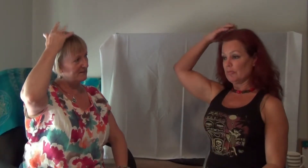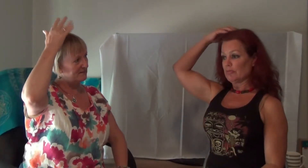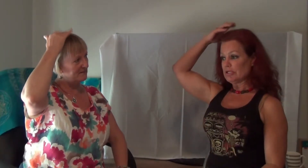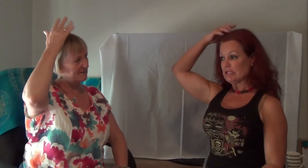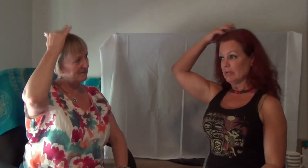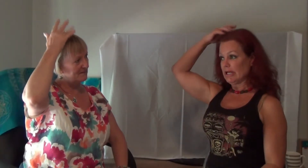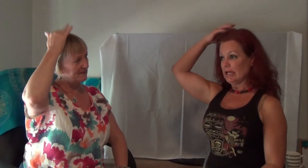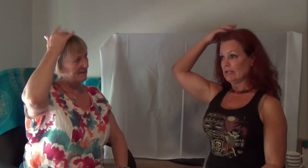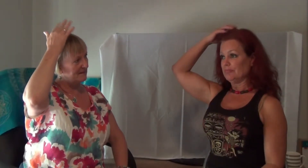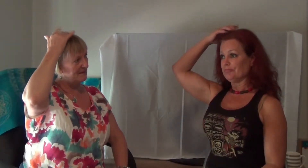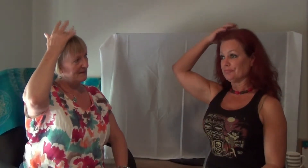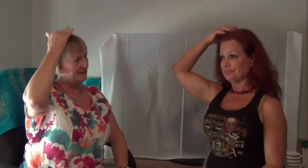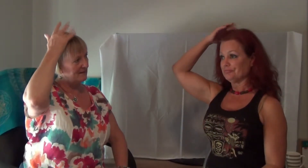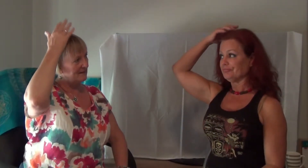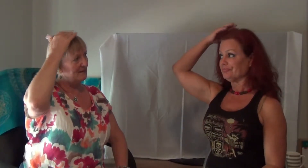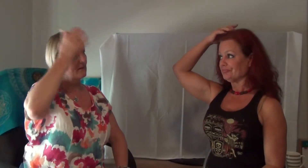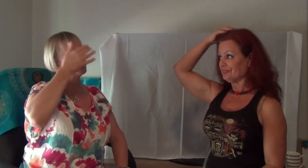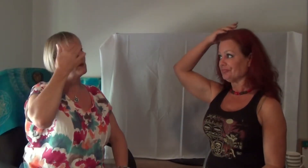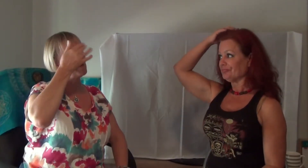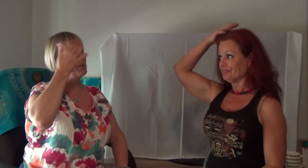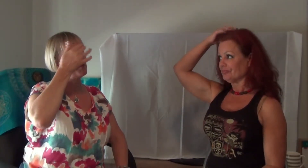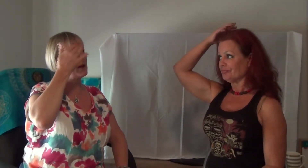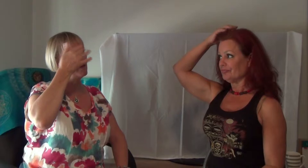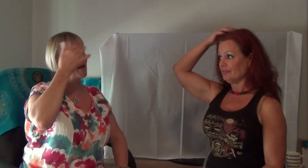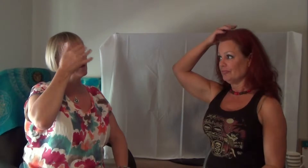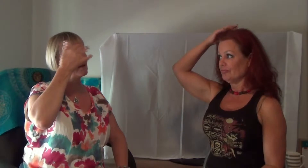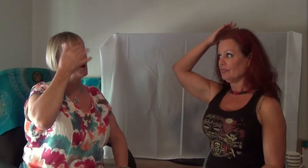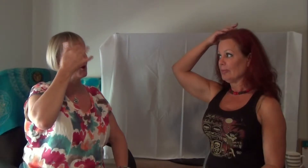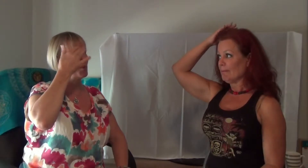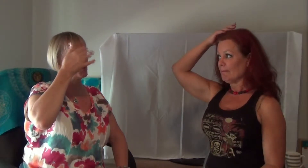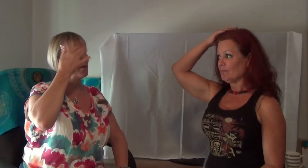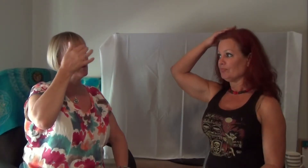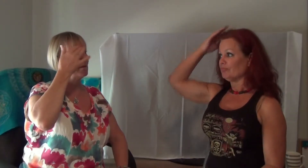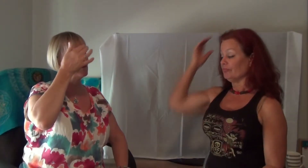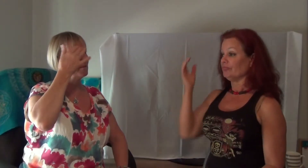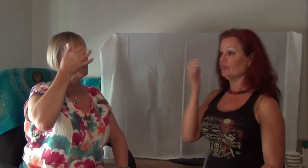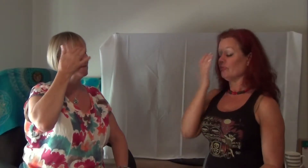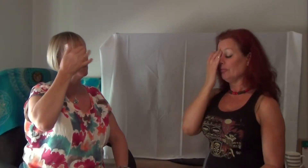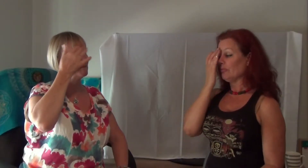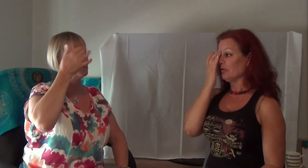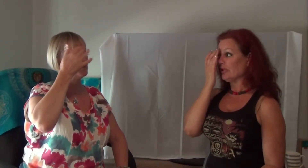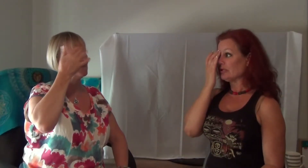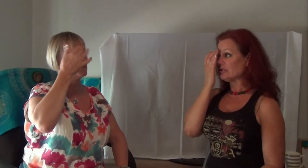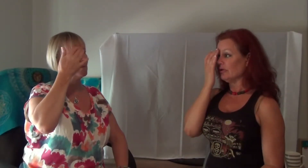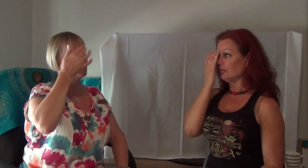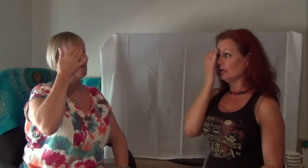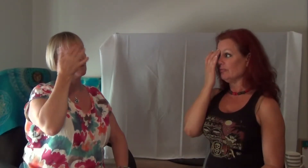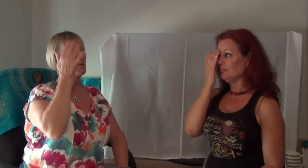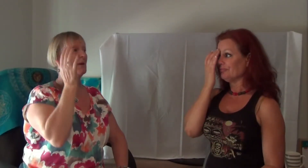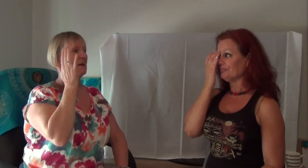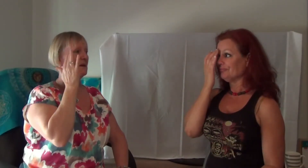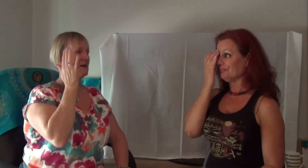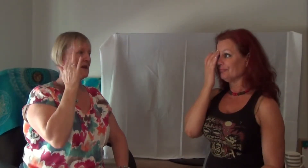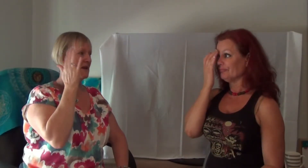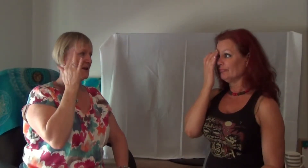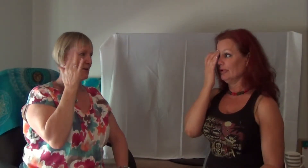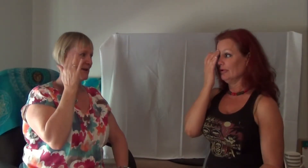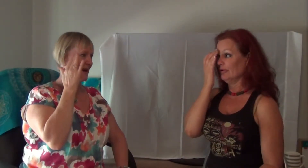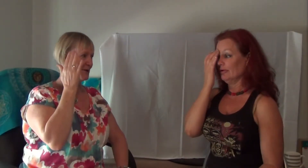the memories in my head. Remembering that snowboard. Remembering that snowboard. With the teenager attached